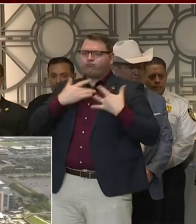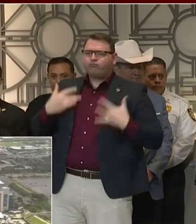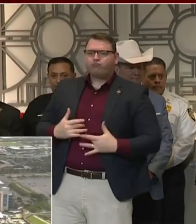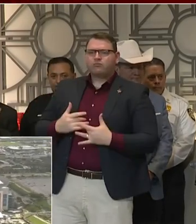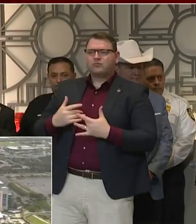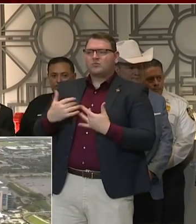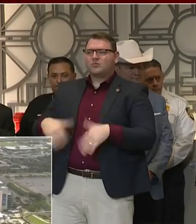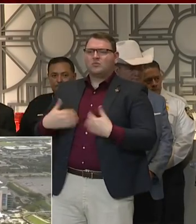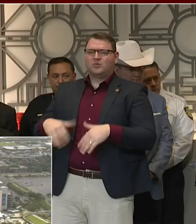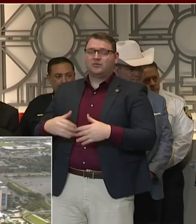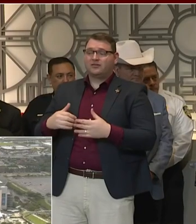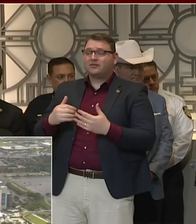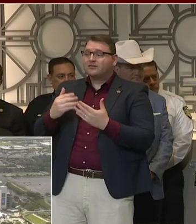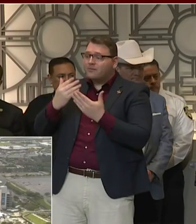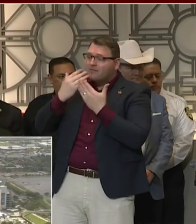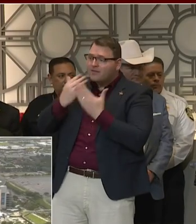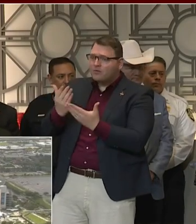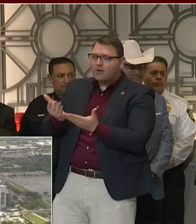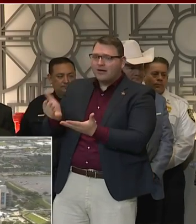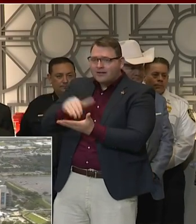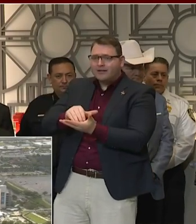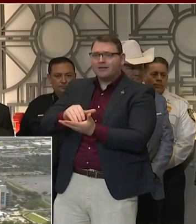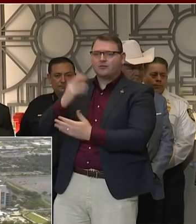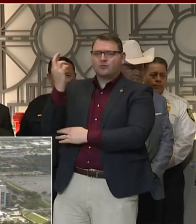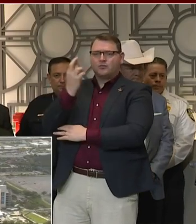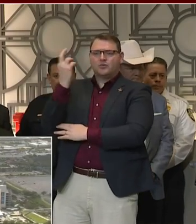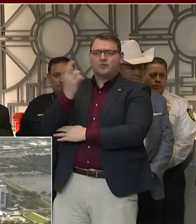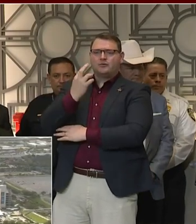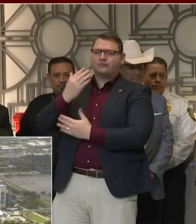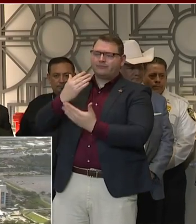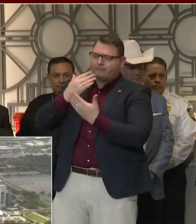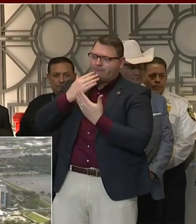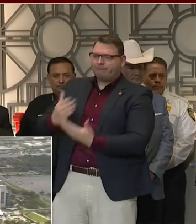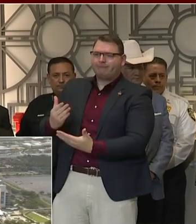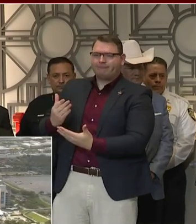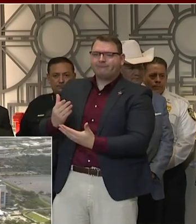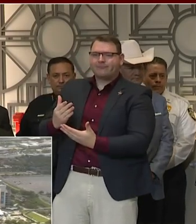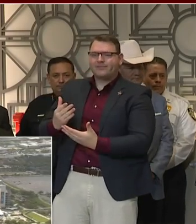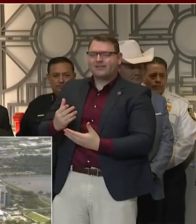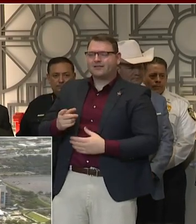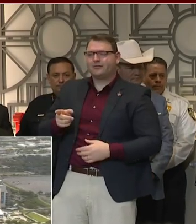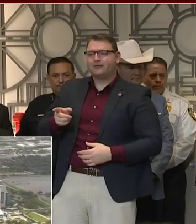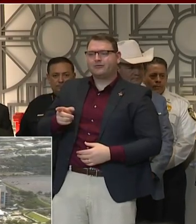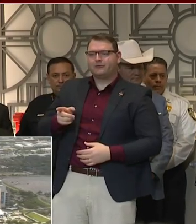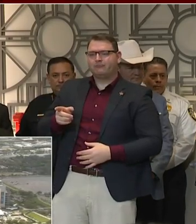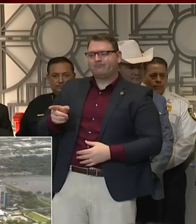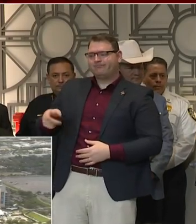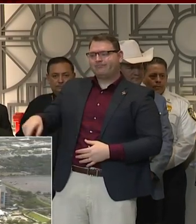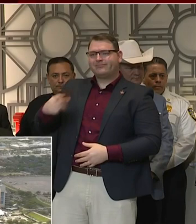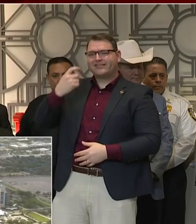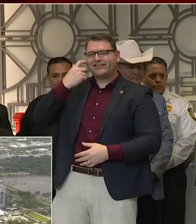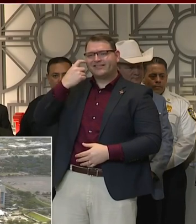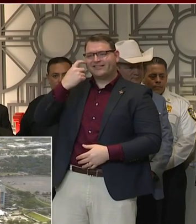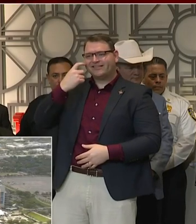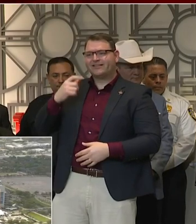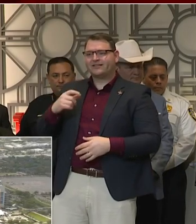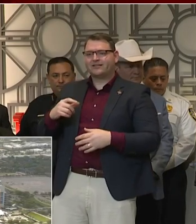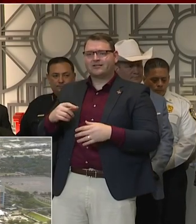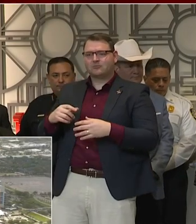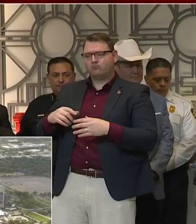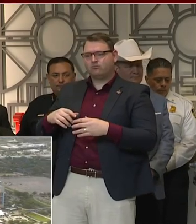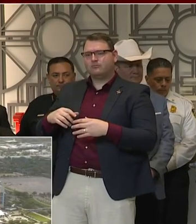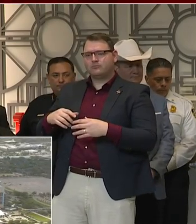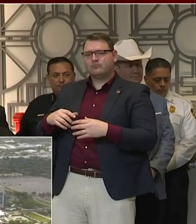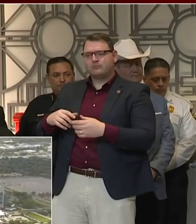the Houston Livestock Show and Rodeo. And they took just additional steps to